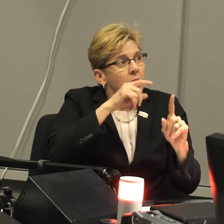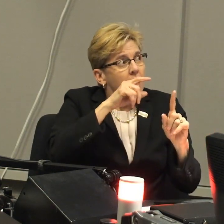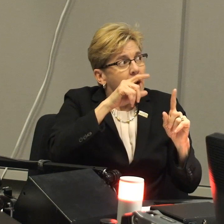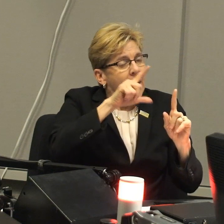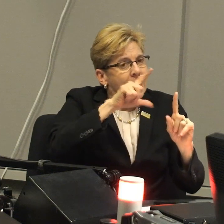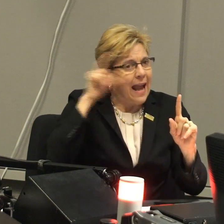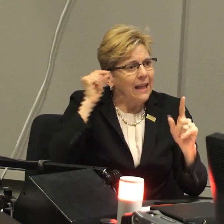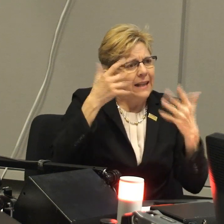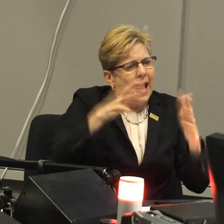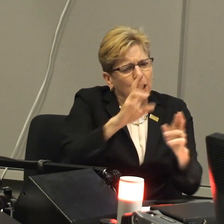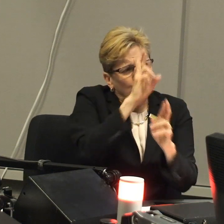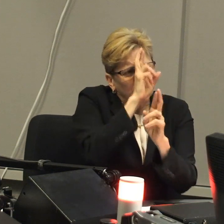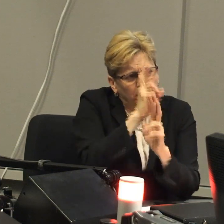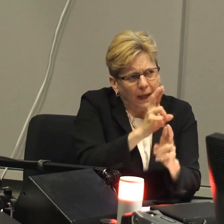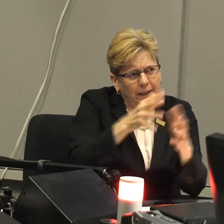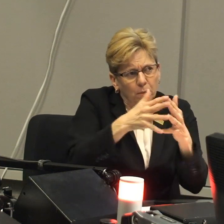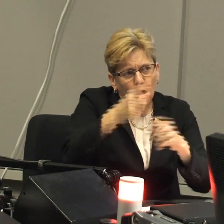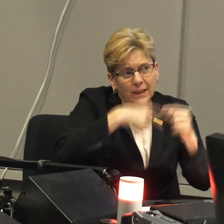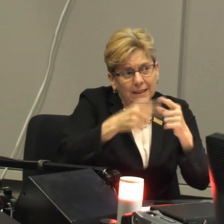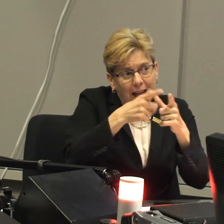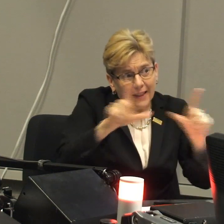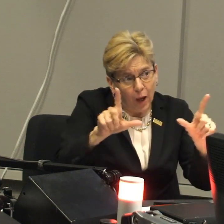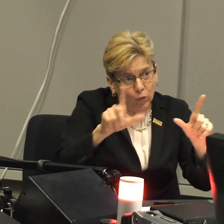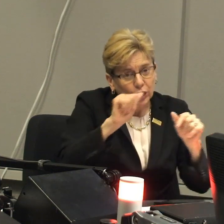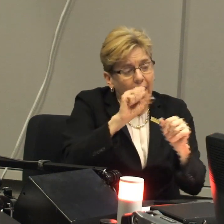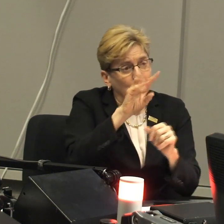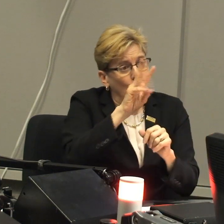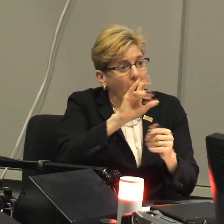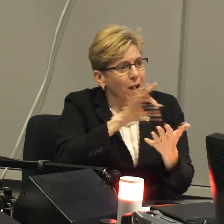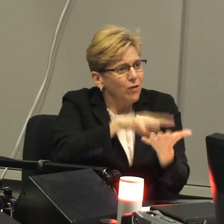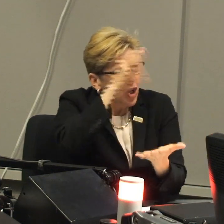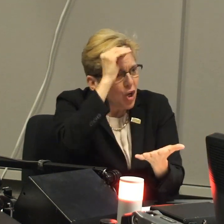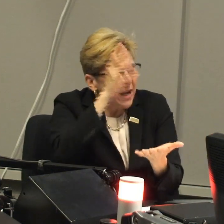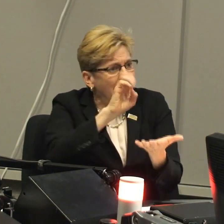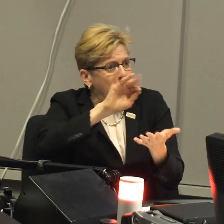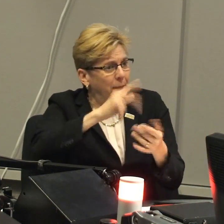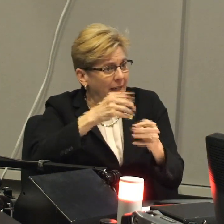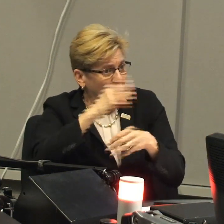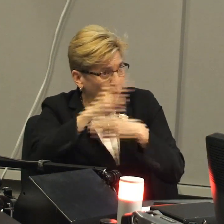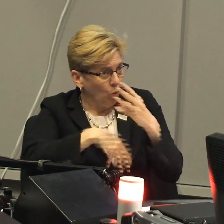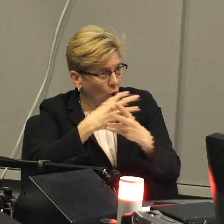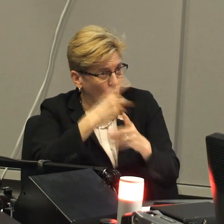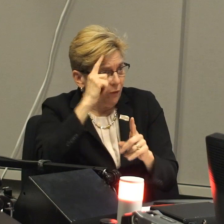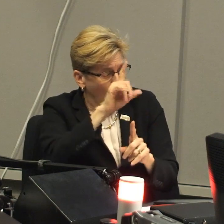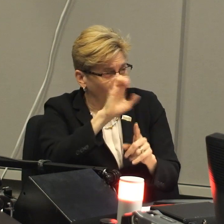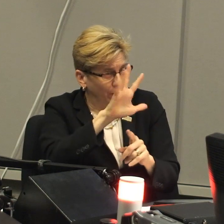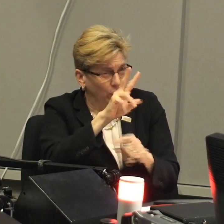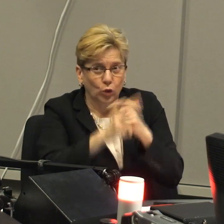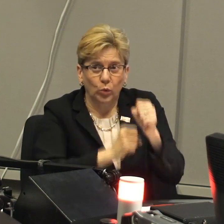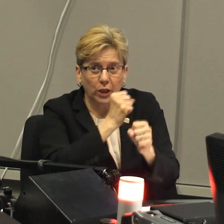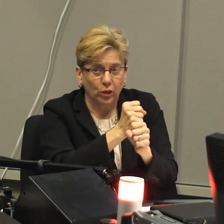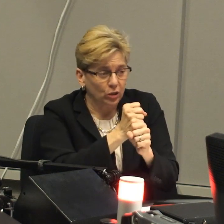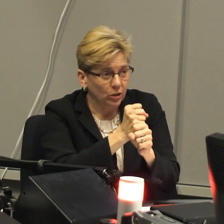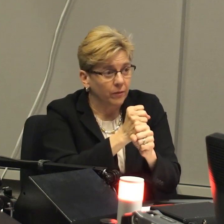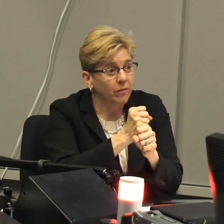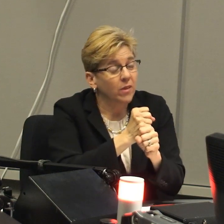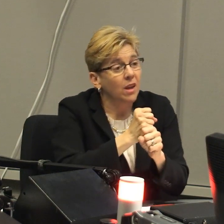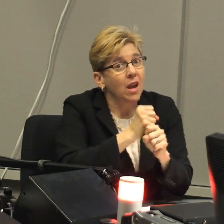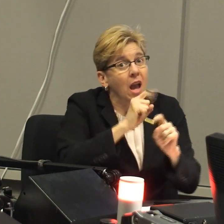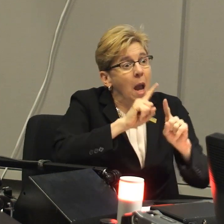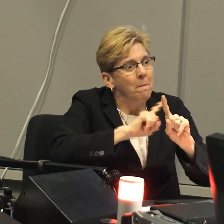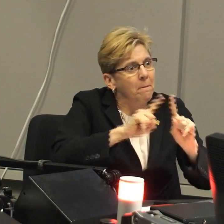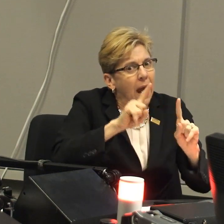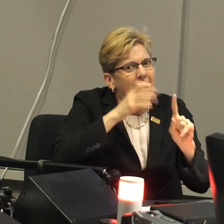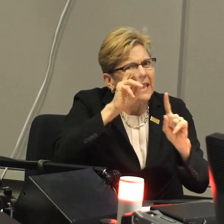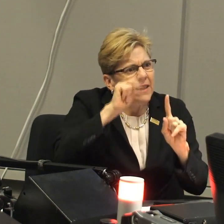Language. And Gallaudet has respected American Sign Language as a way of learning and a way of being in the world for